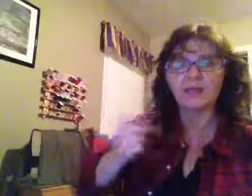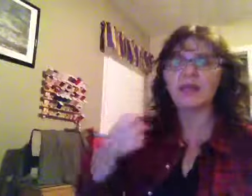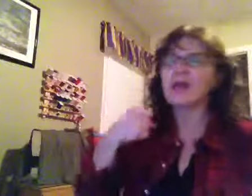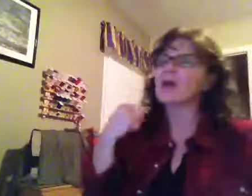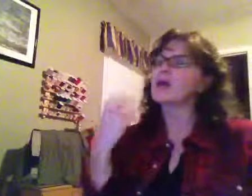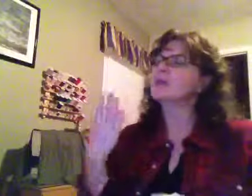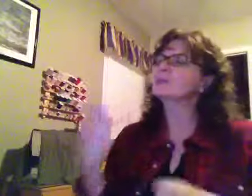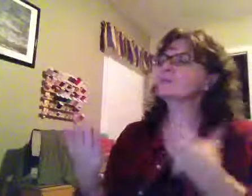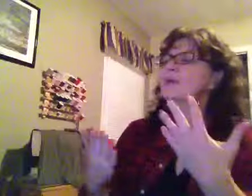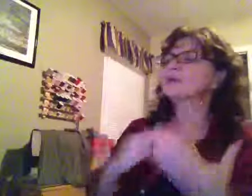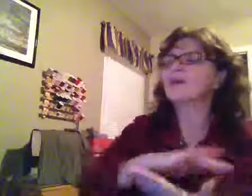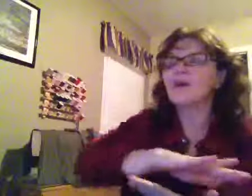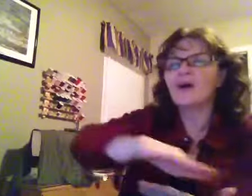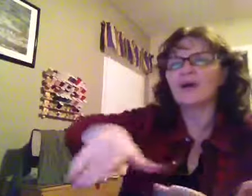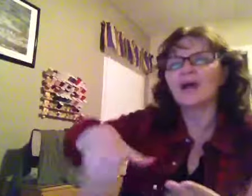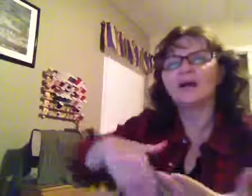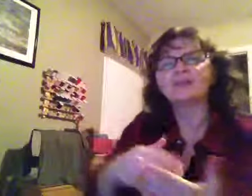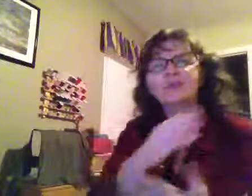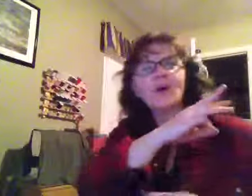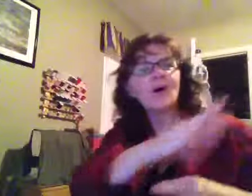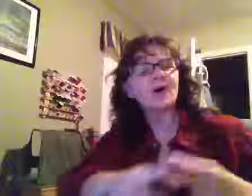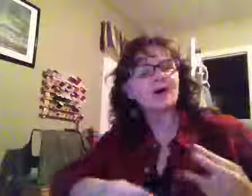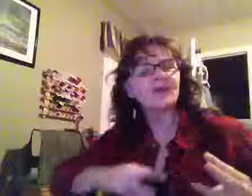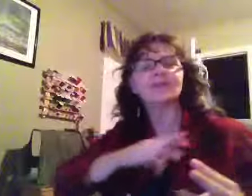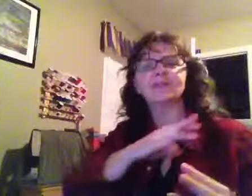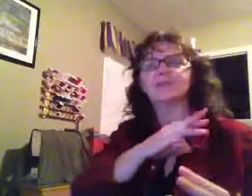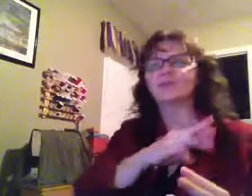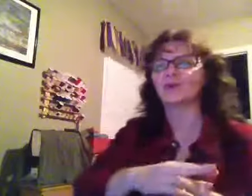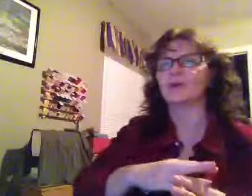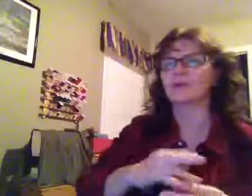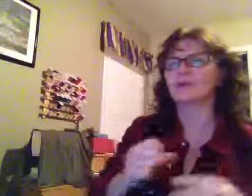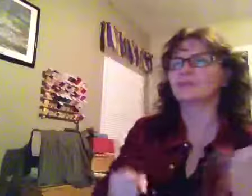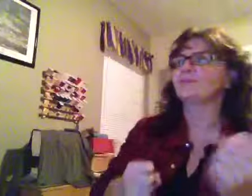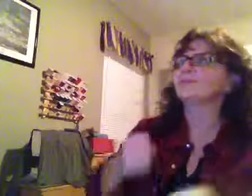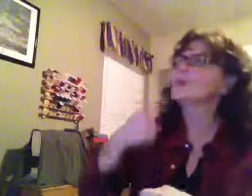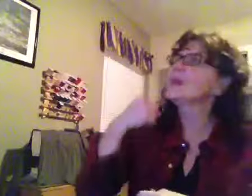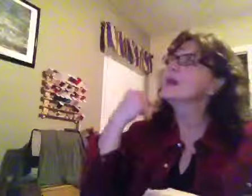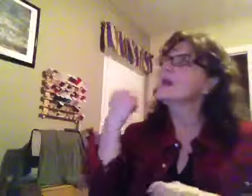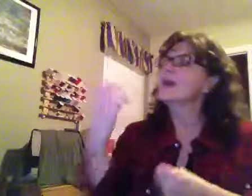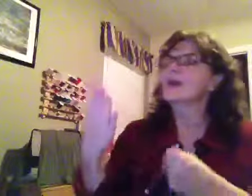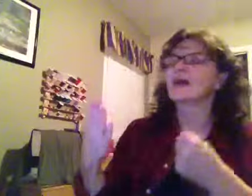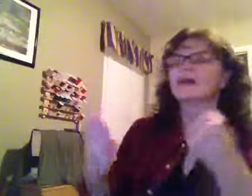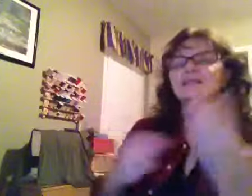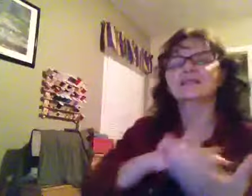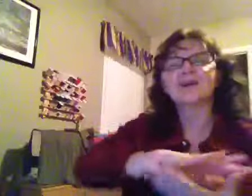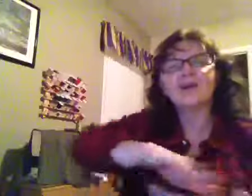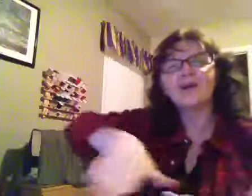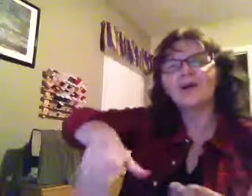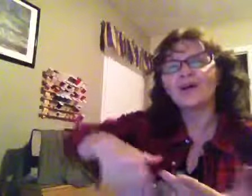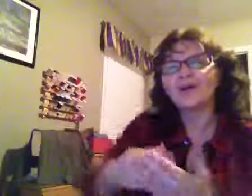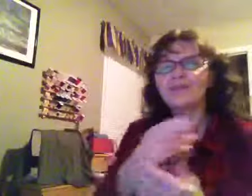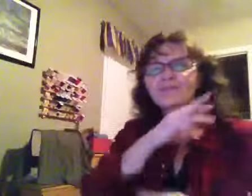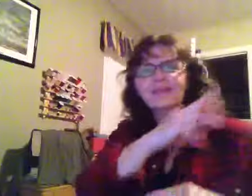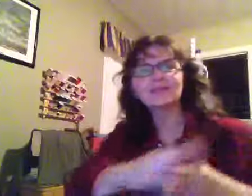As we cry out to all of this world, cry out to all of this